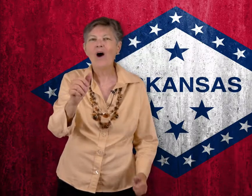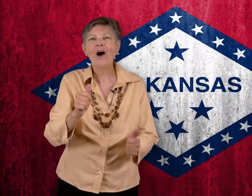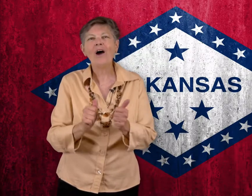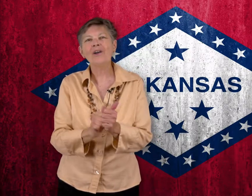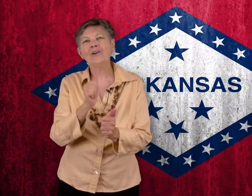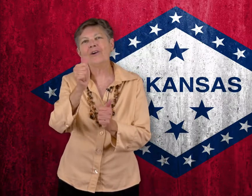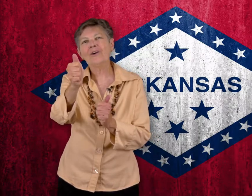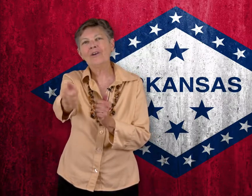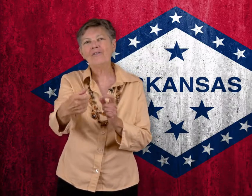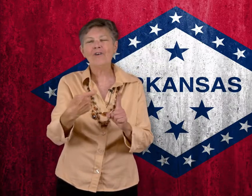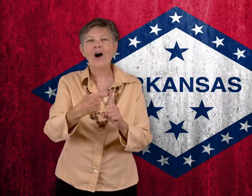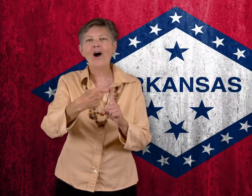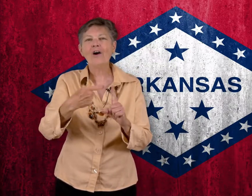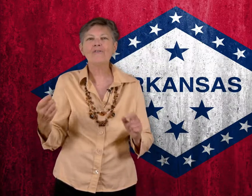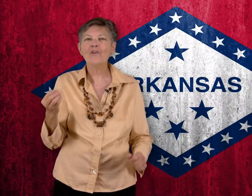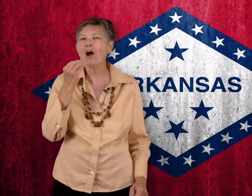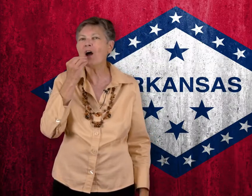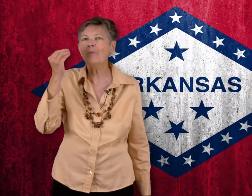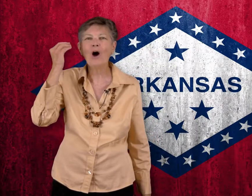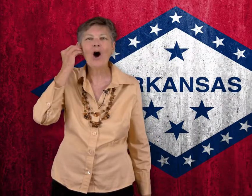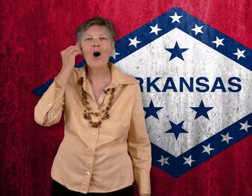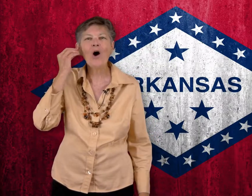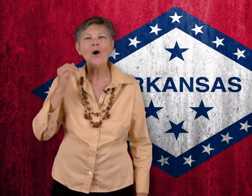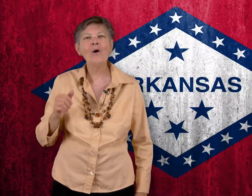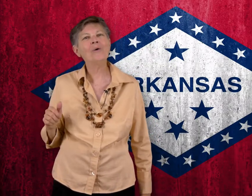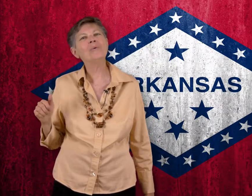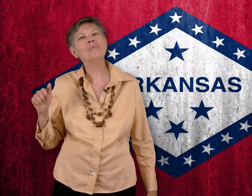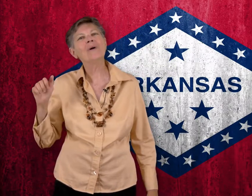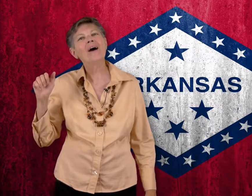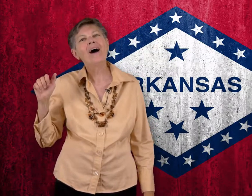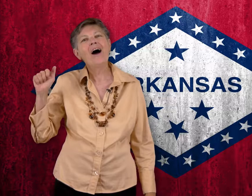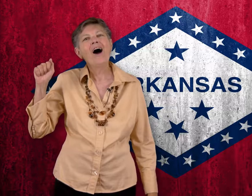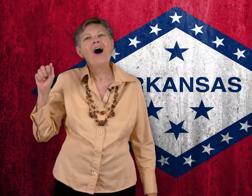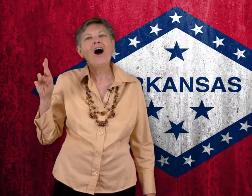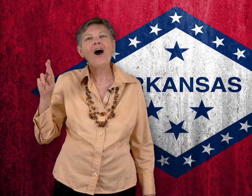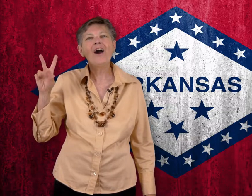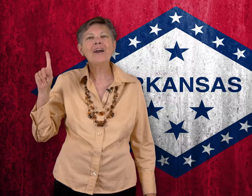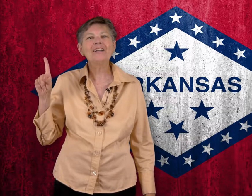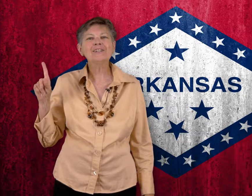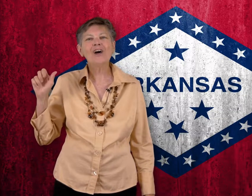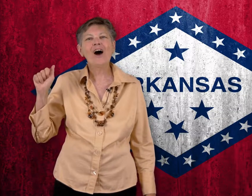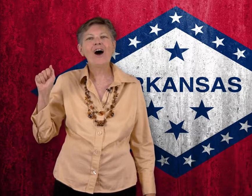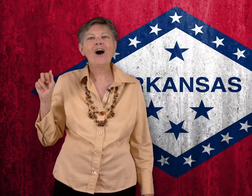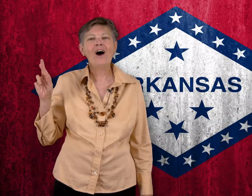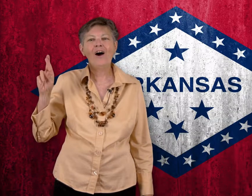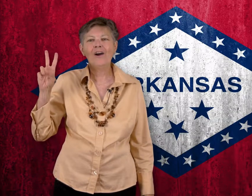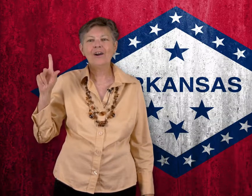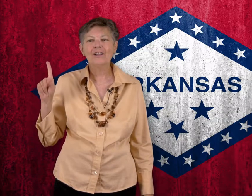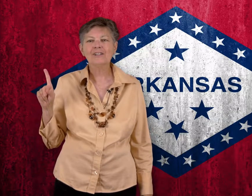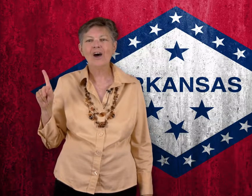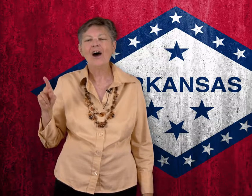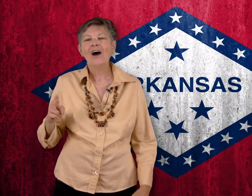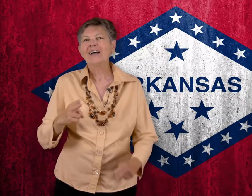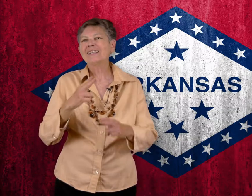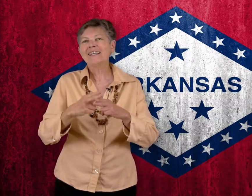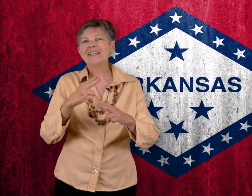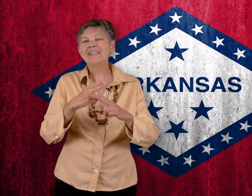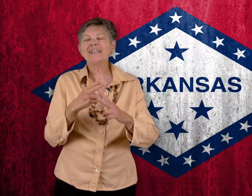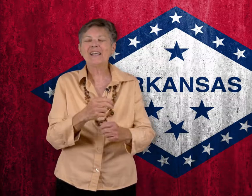wondered afar from all Arkansas, Arkansas, tis the